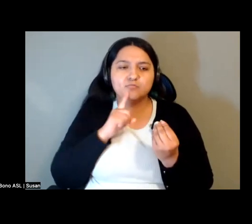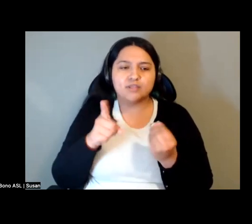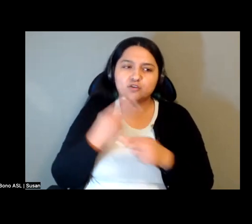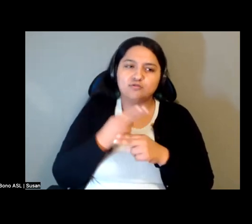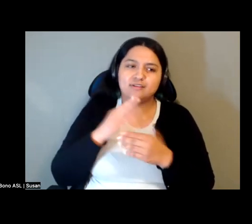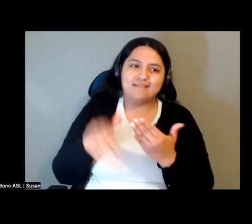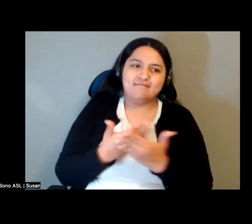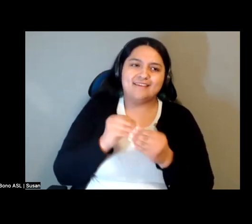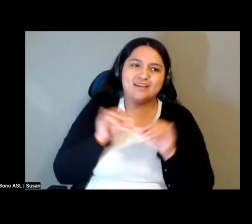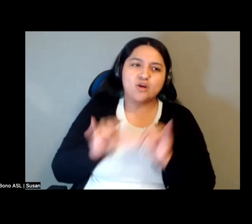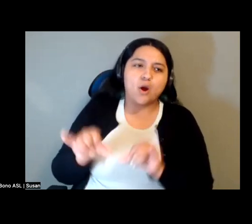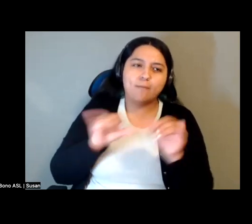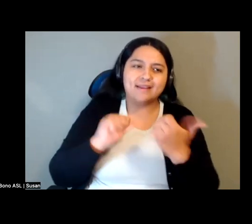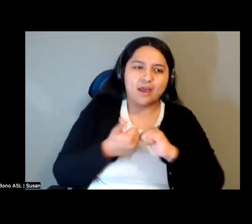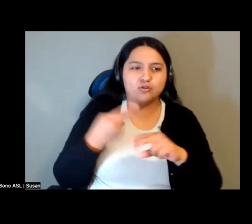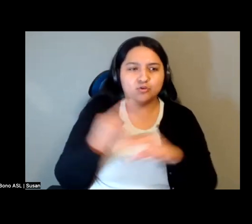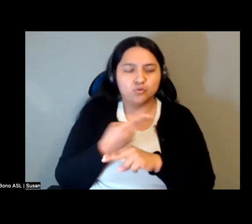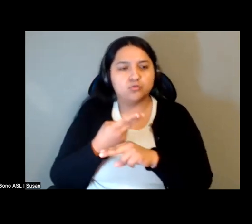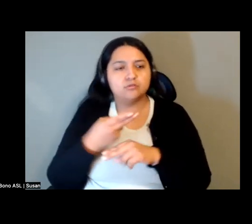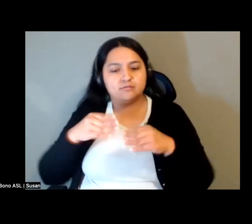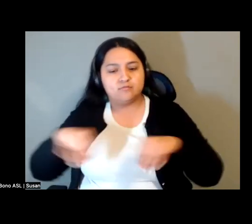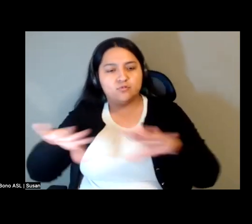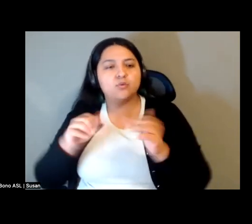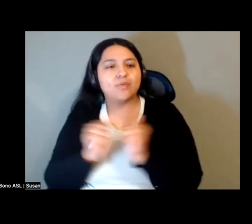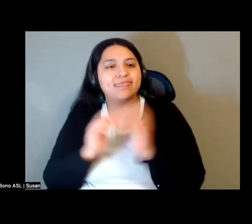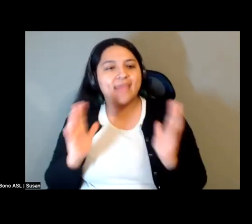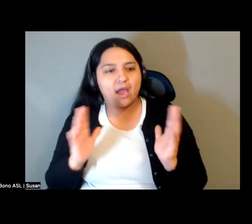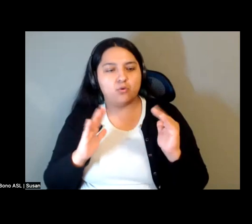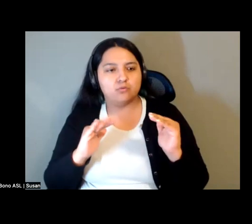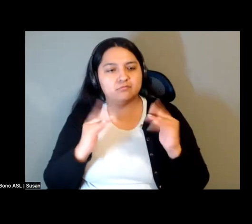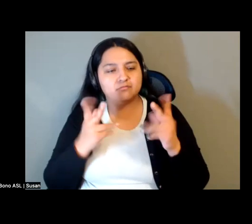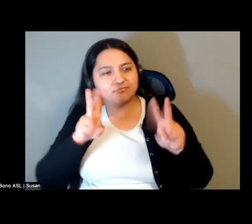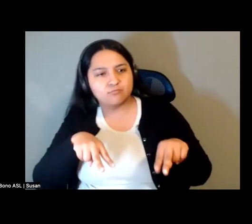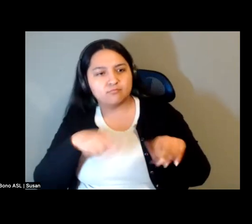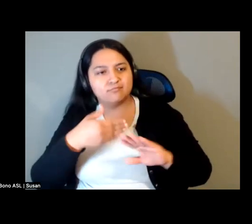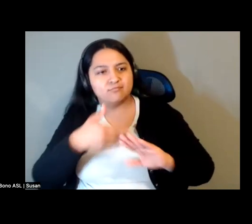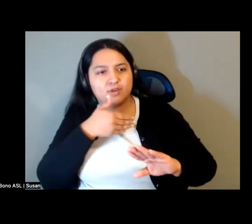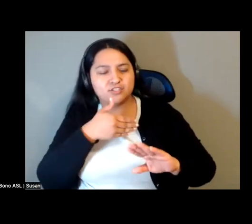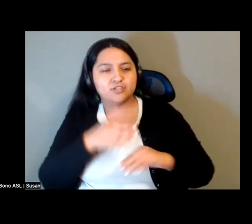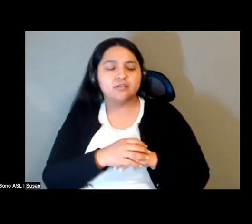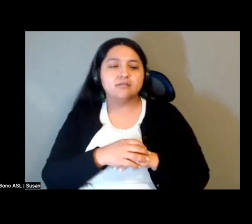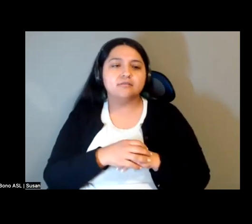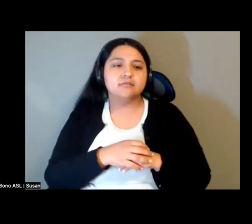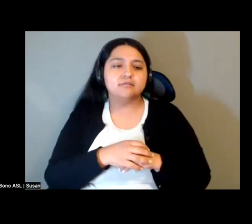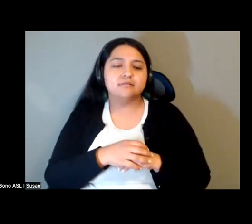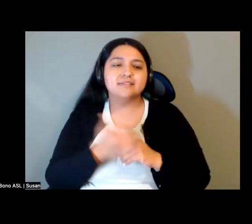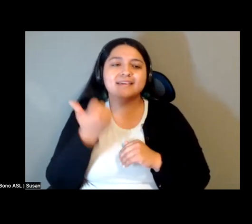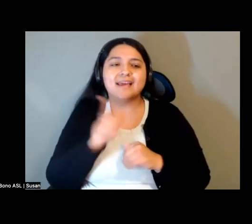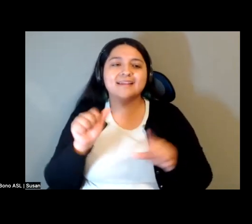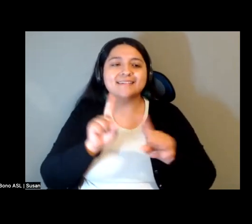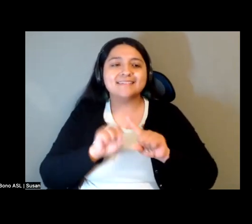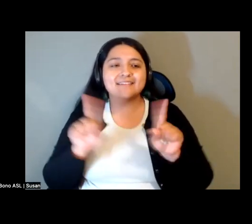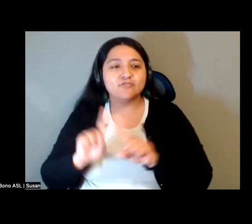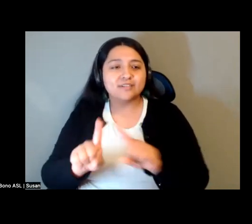territory without prejudice. There's a sentiment that the differences that exist among inhabitants are